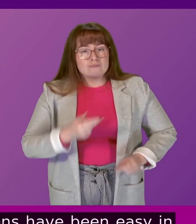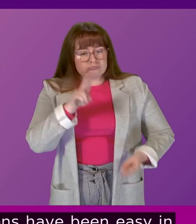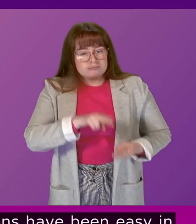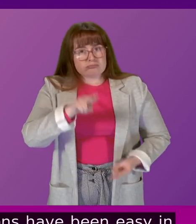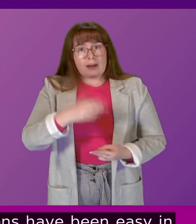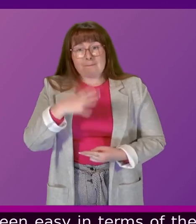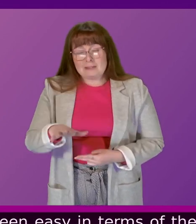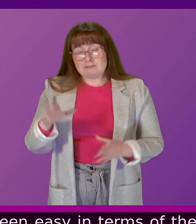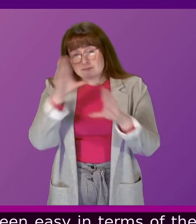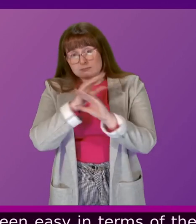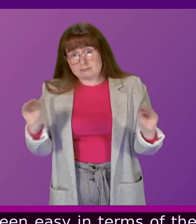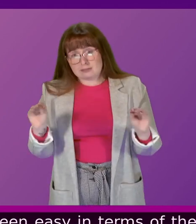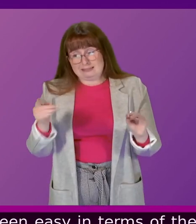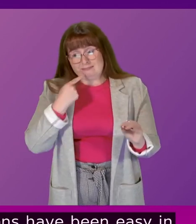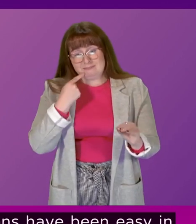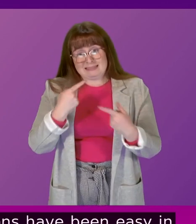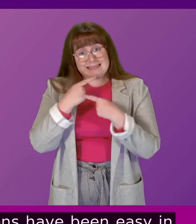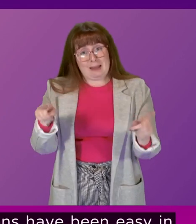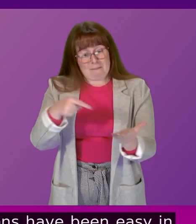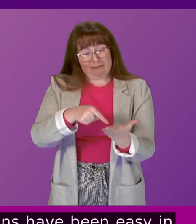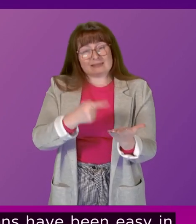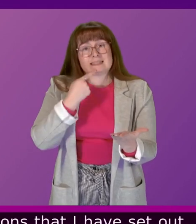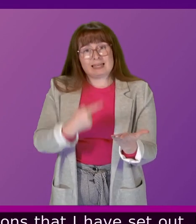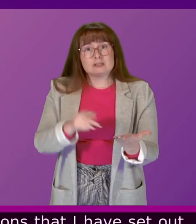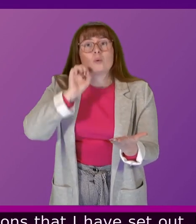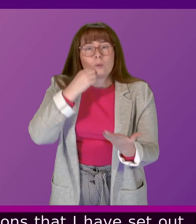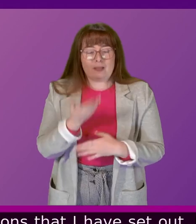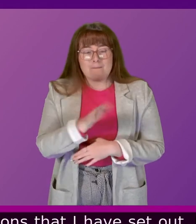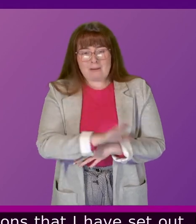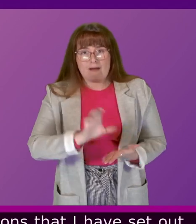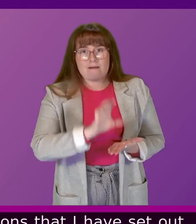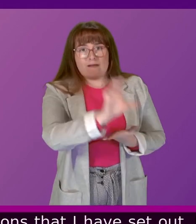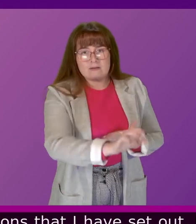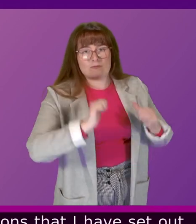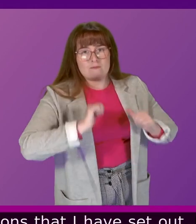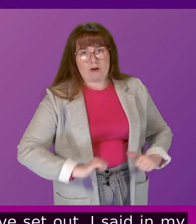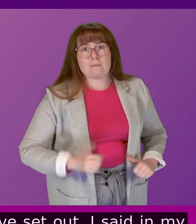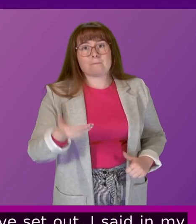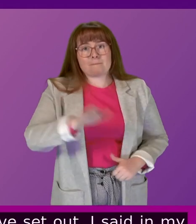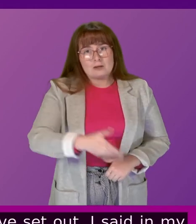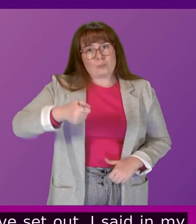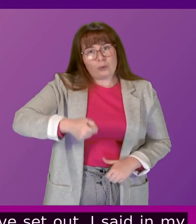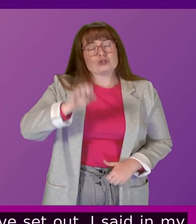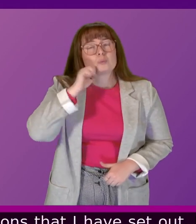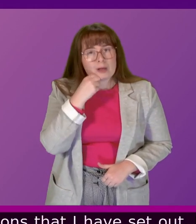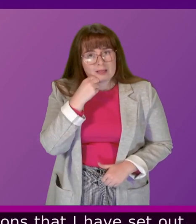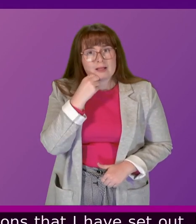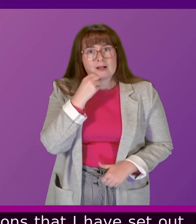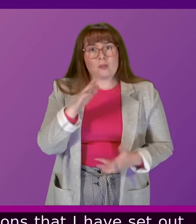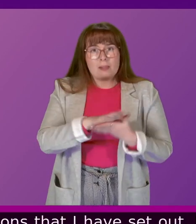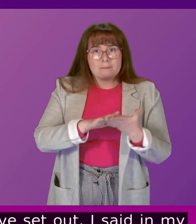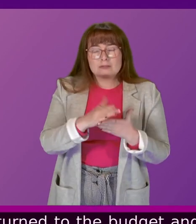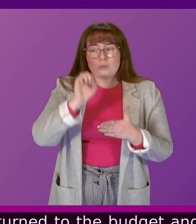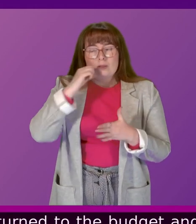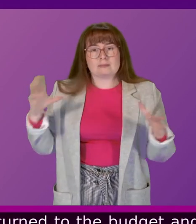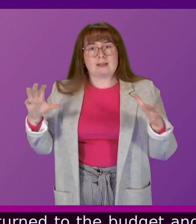that I set out, I said in my statement that those will be returned to the budget and we'll do that in a way that aligns with the